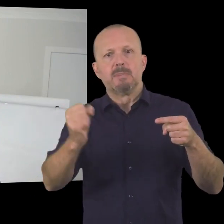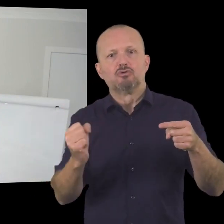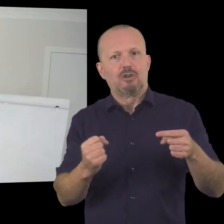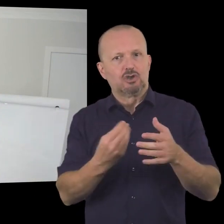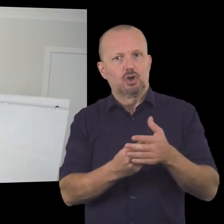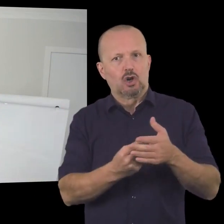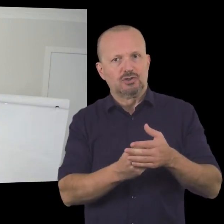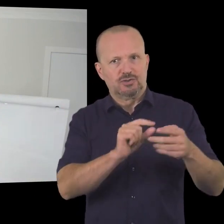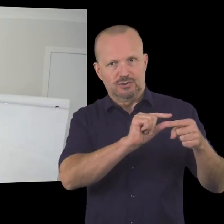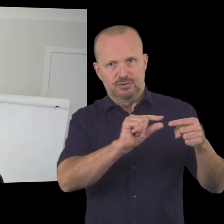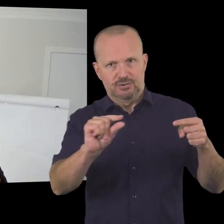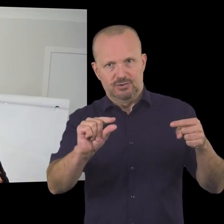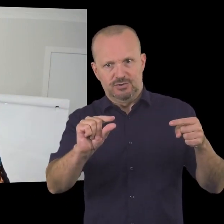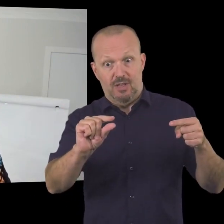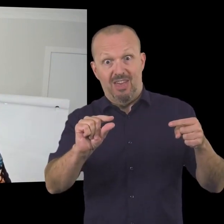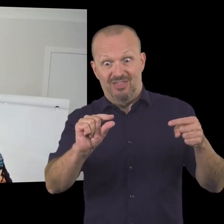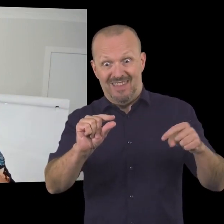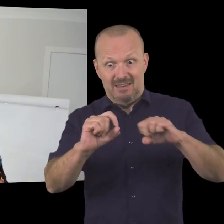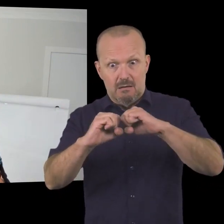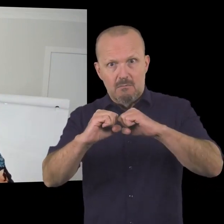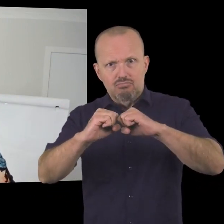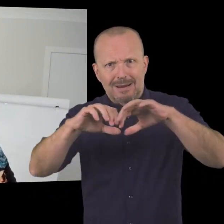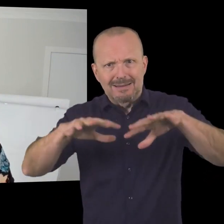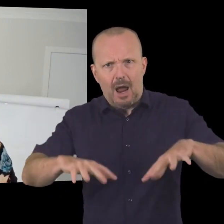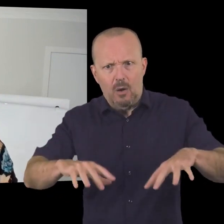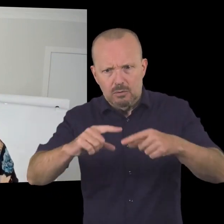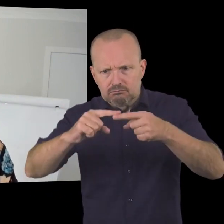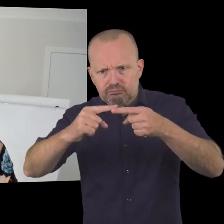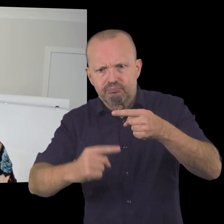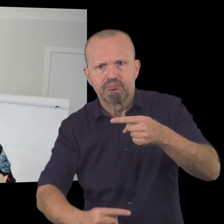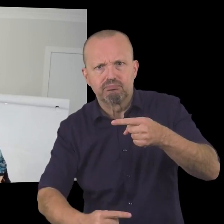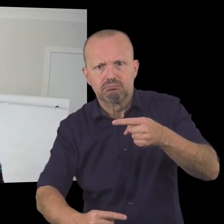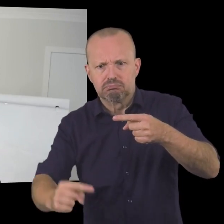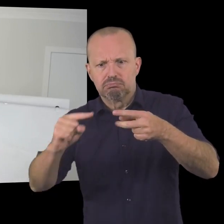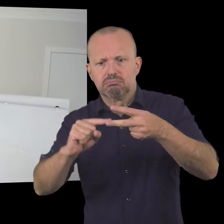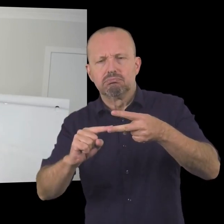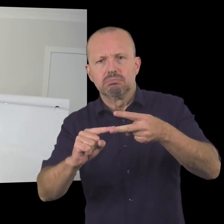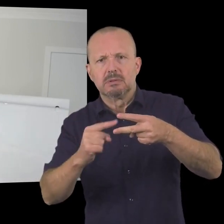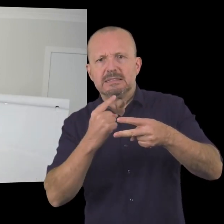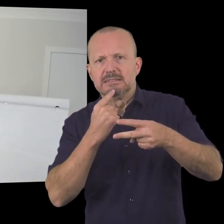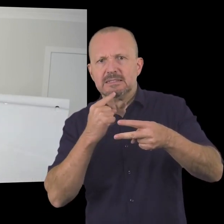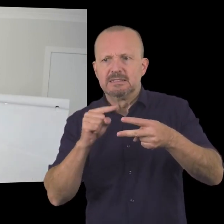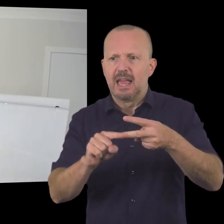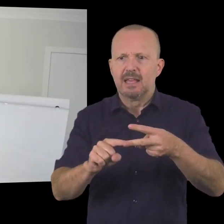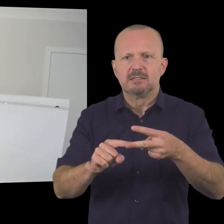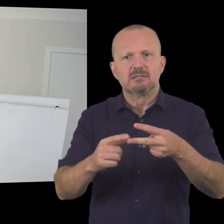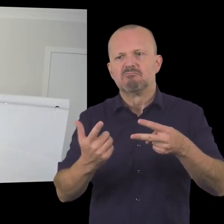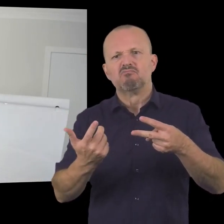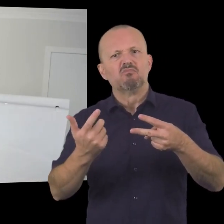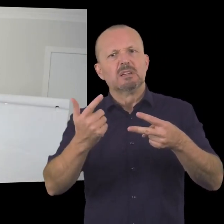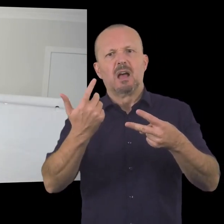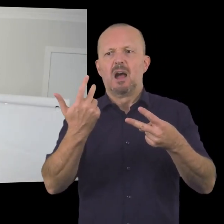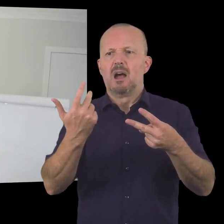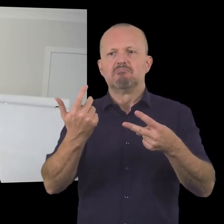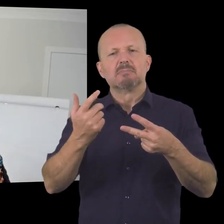administration costs uh and then within your administration costs i'm wondering how much of you how many of you have a line that are underneath